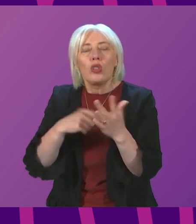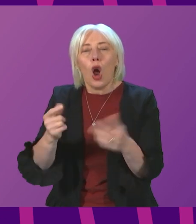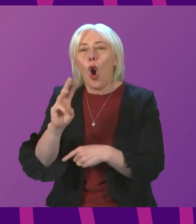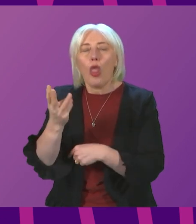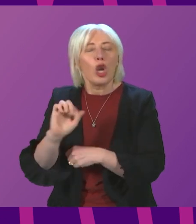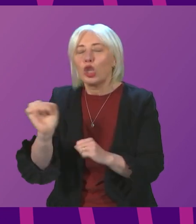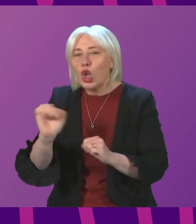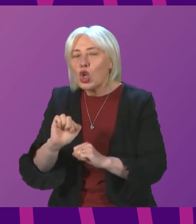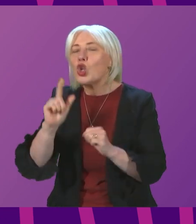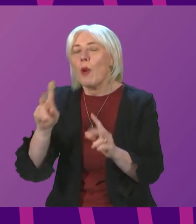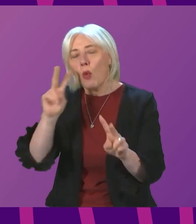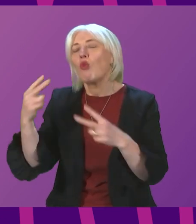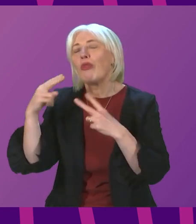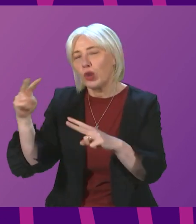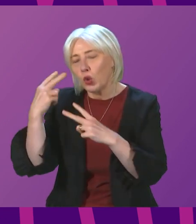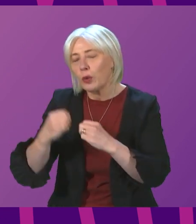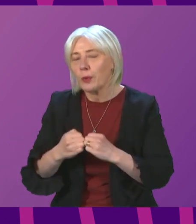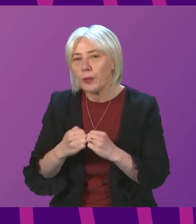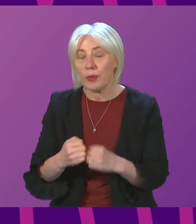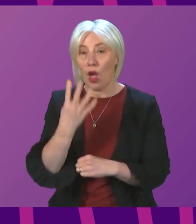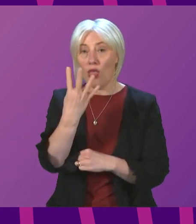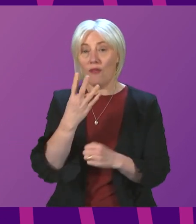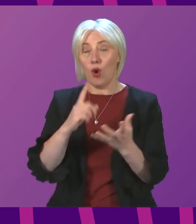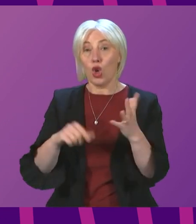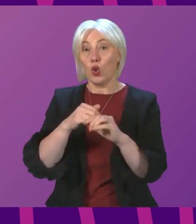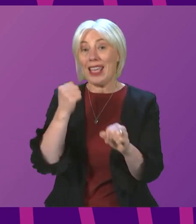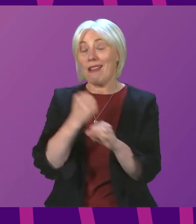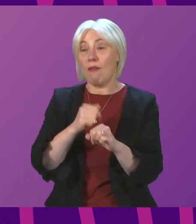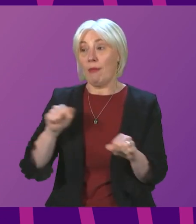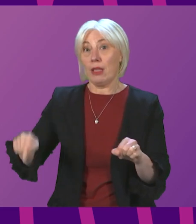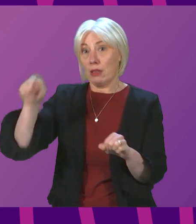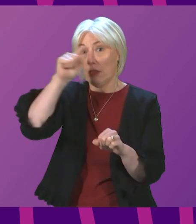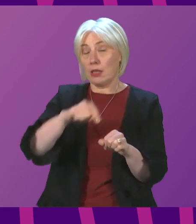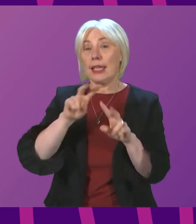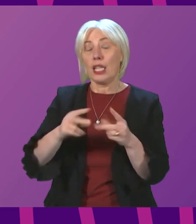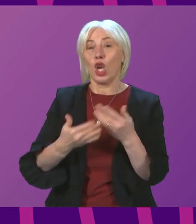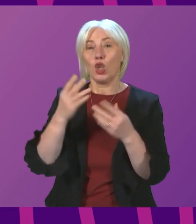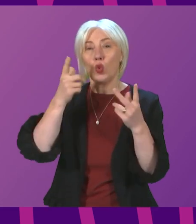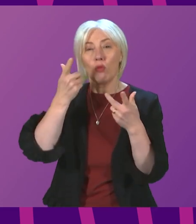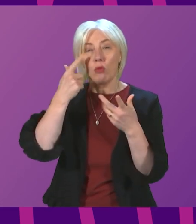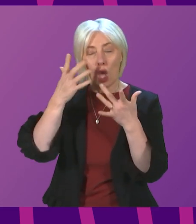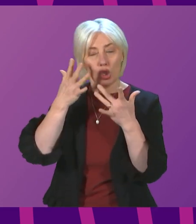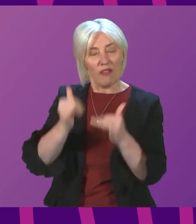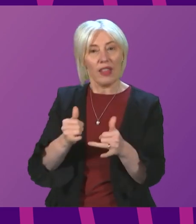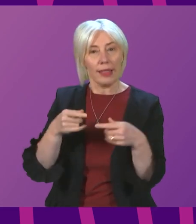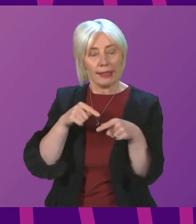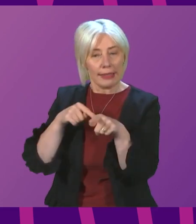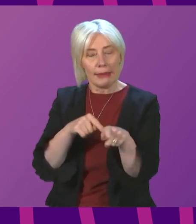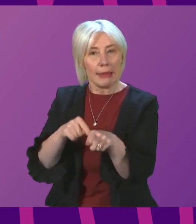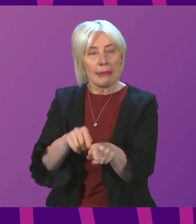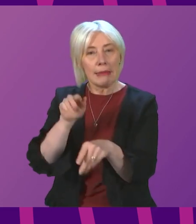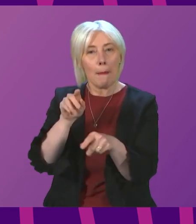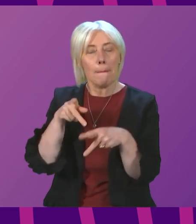kept under review. The four UK governments also agreed to work on a new surveillance system to identify any